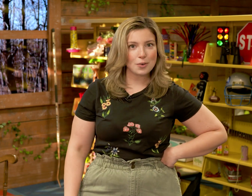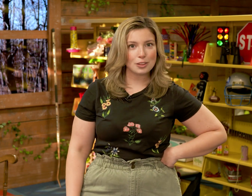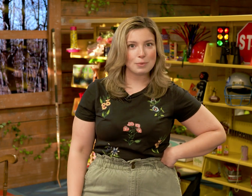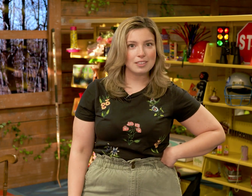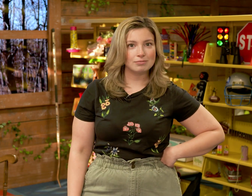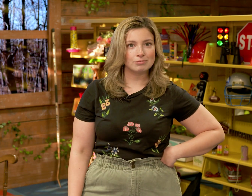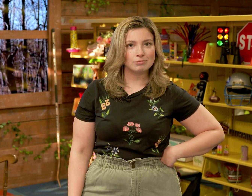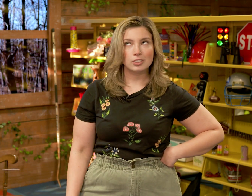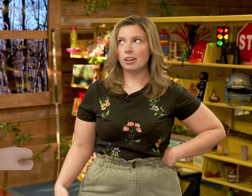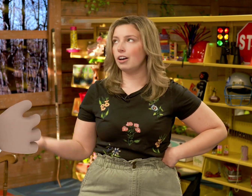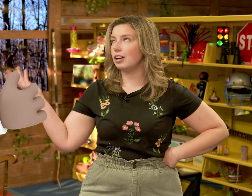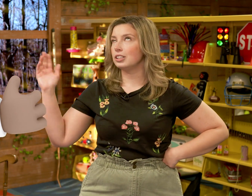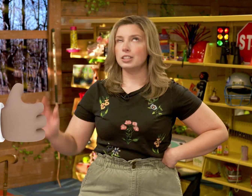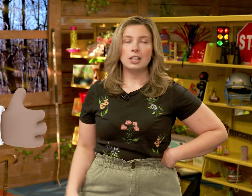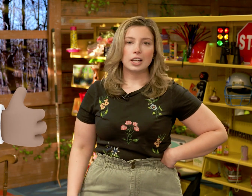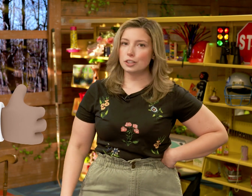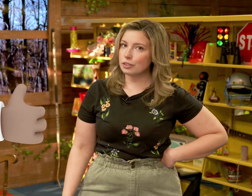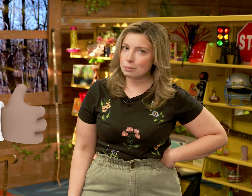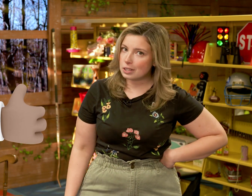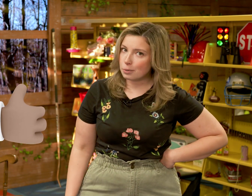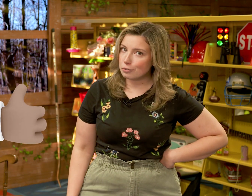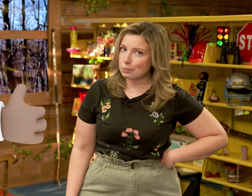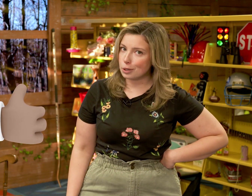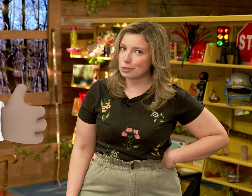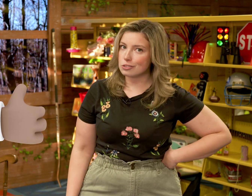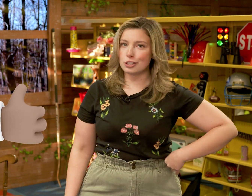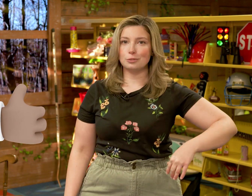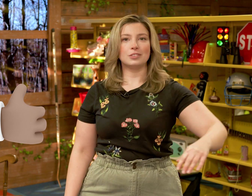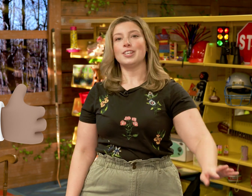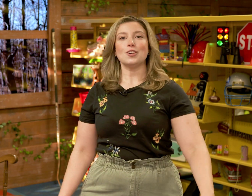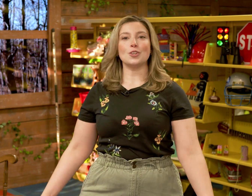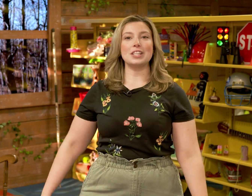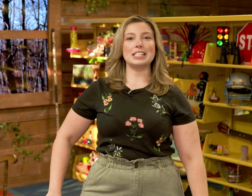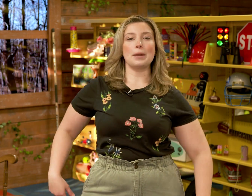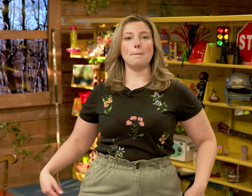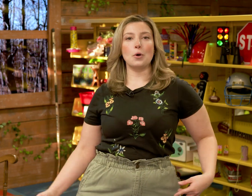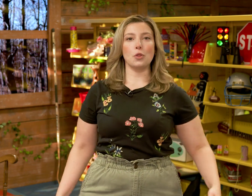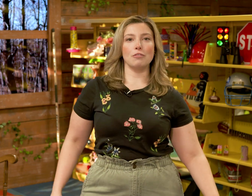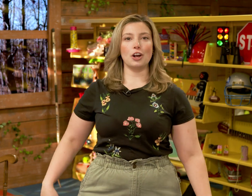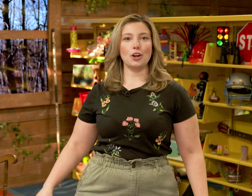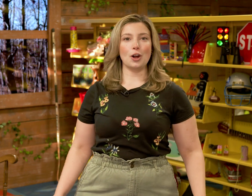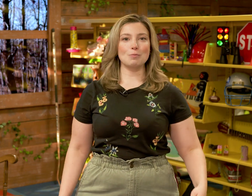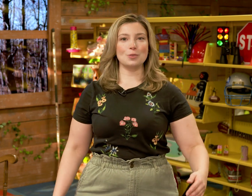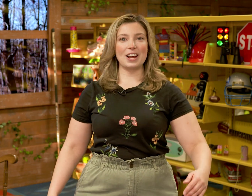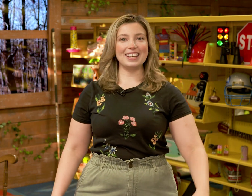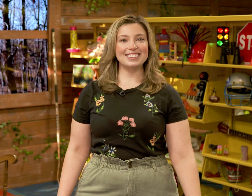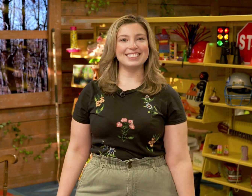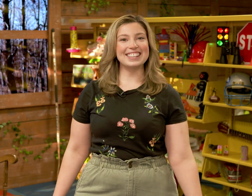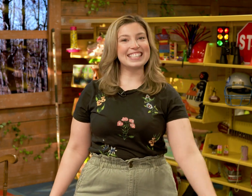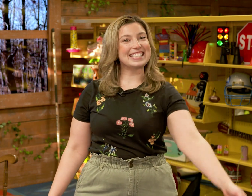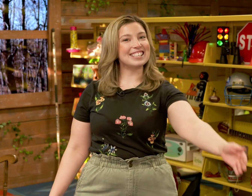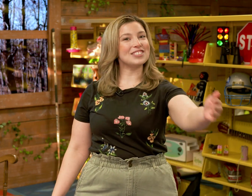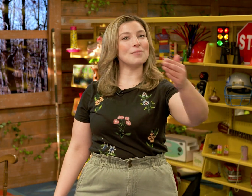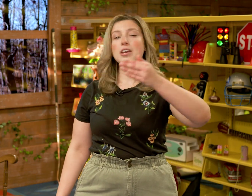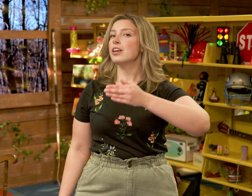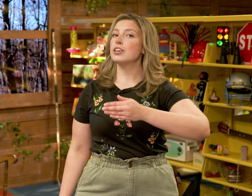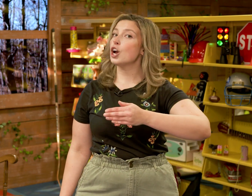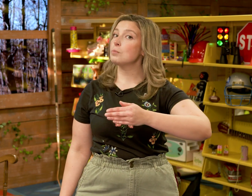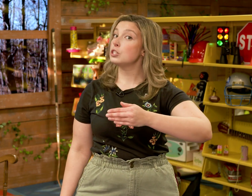with me? Oh, I knew you'd be the perfect person too. So let's get both of our arms ready and let's lift up the arm we